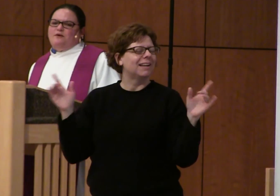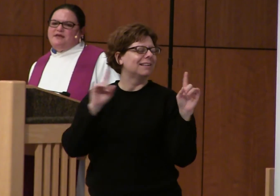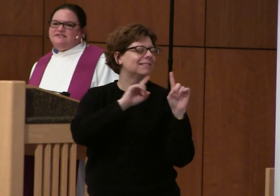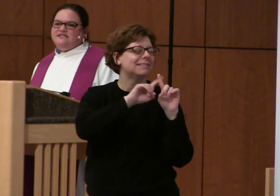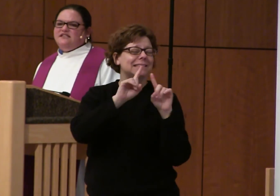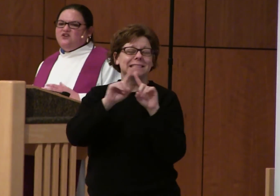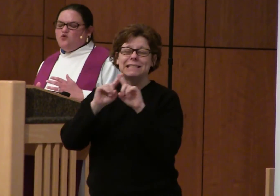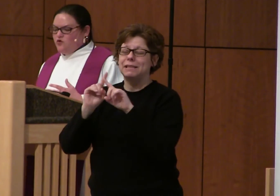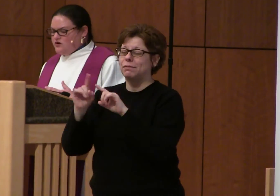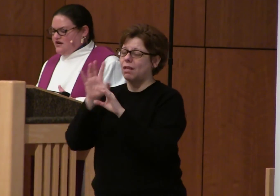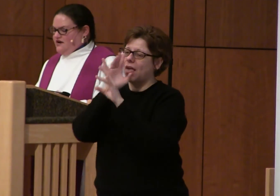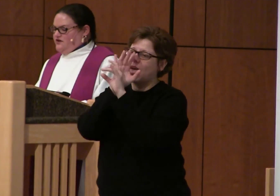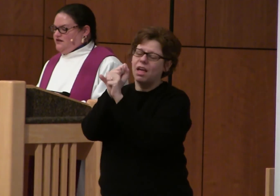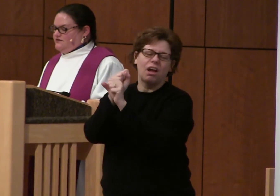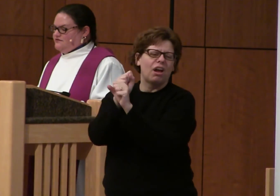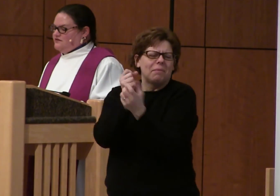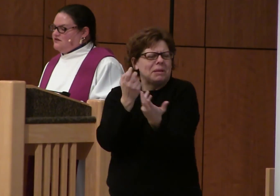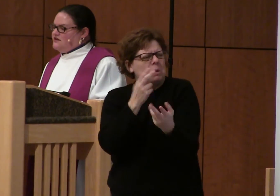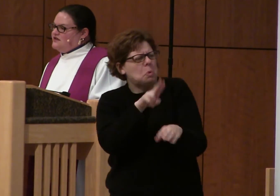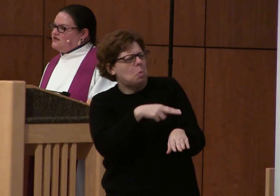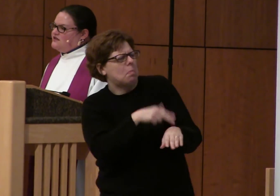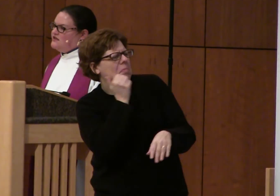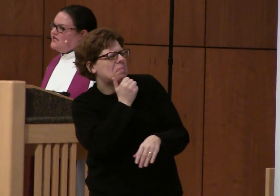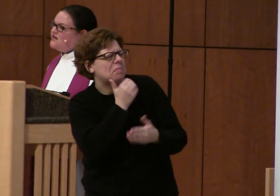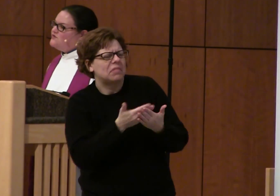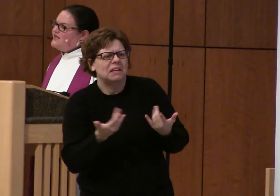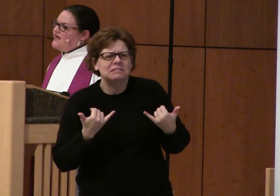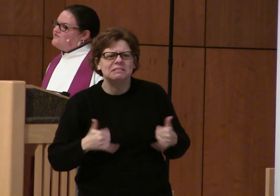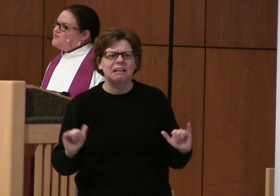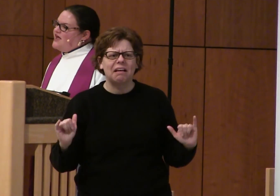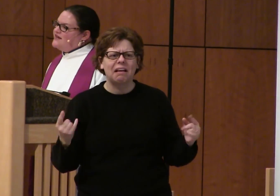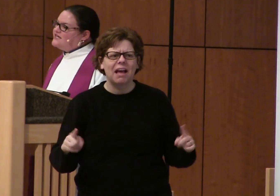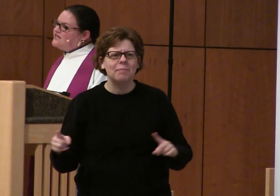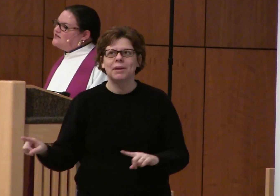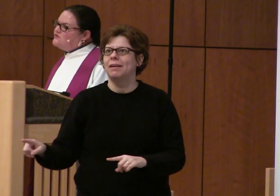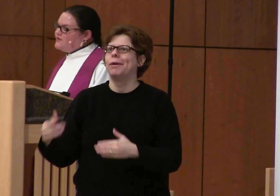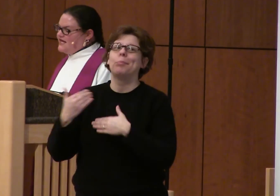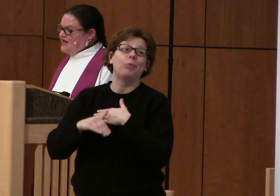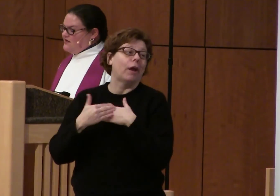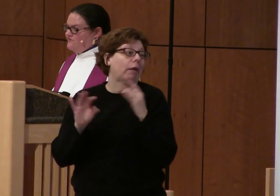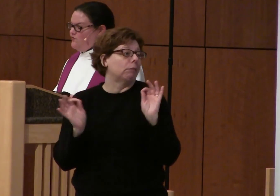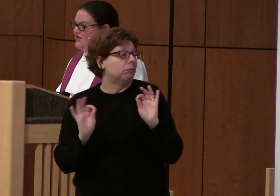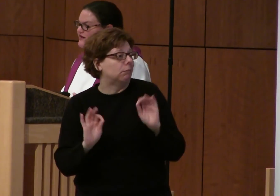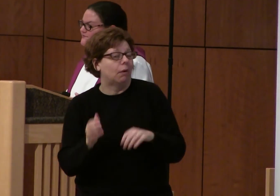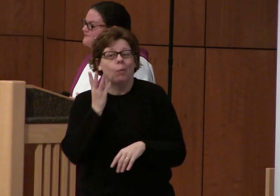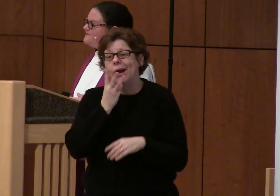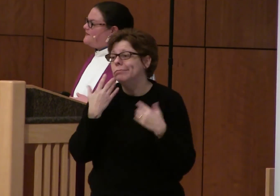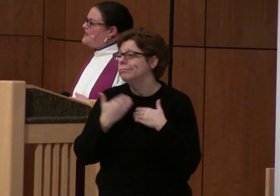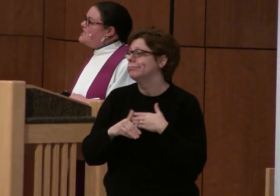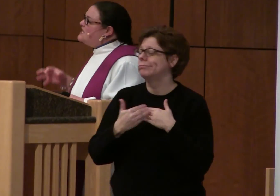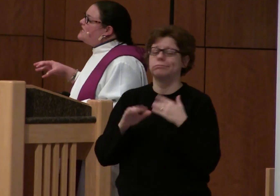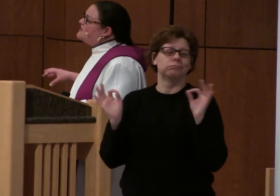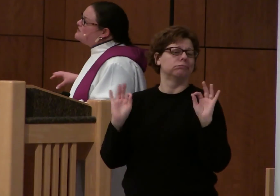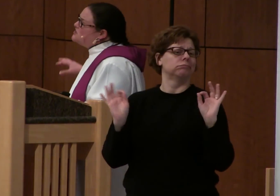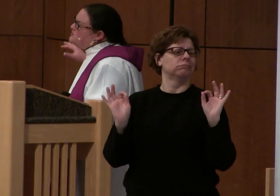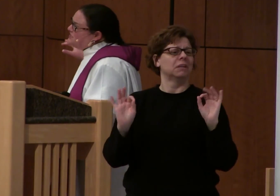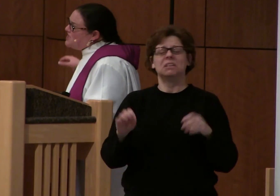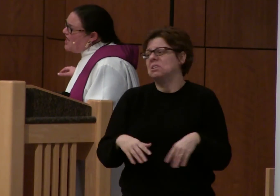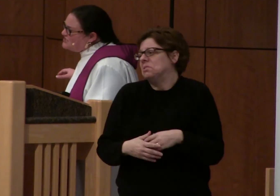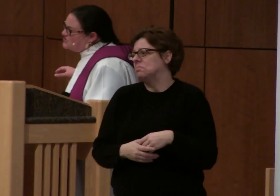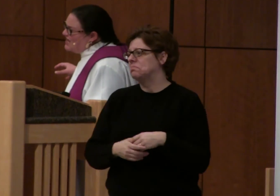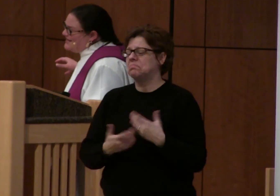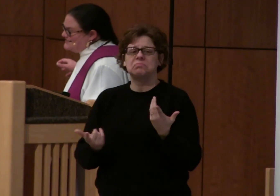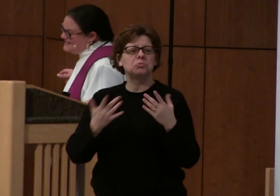that are so amazingly ordinary. Here we have bread, here we have wine, here